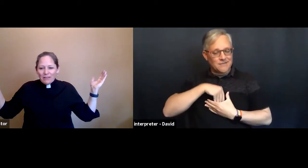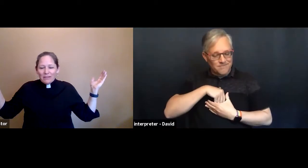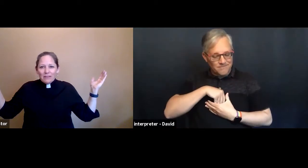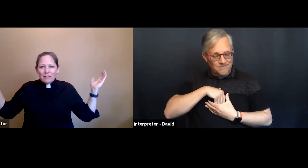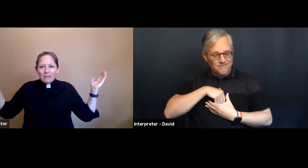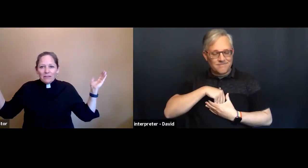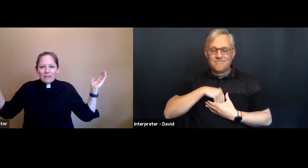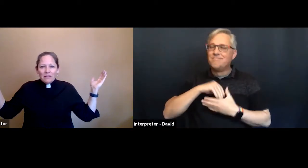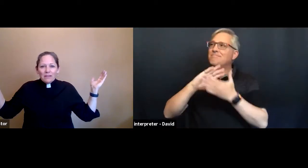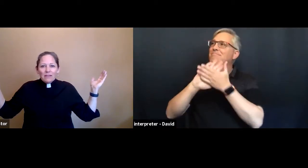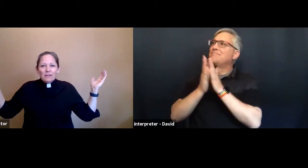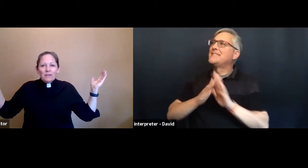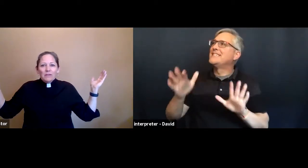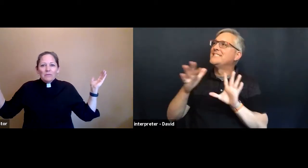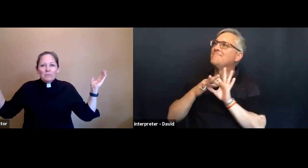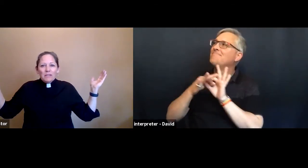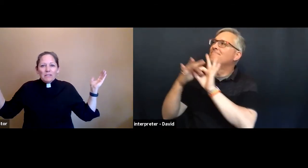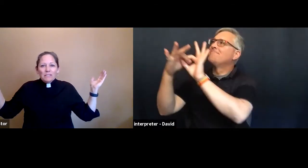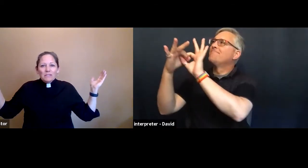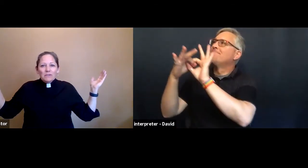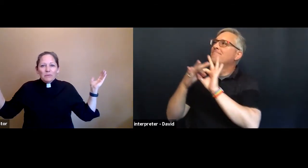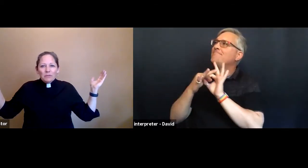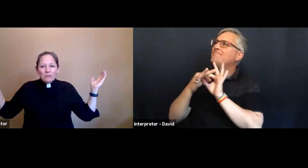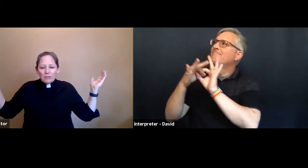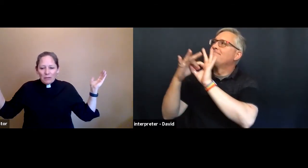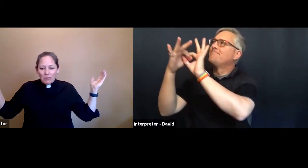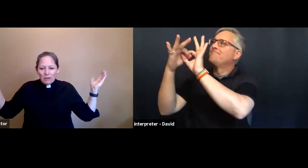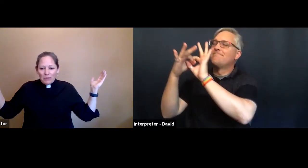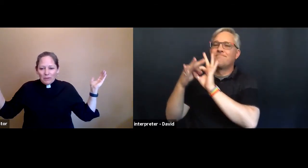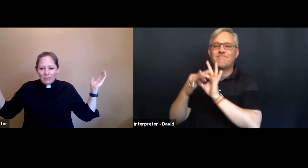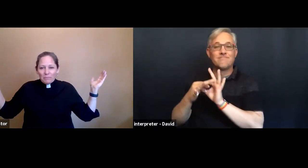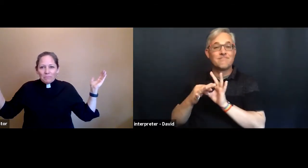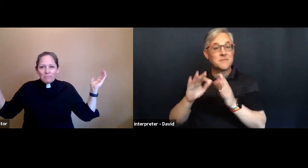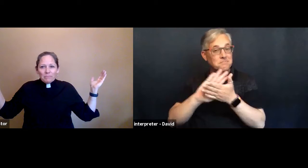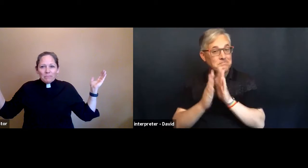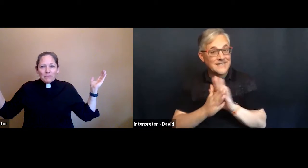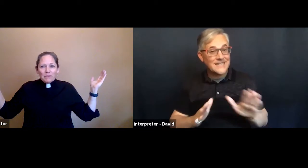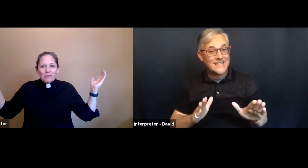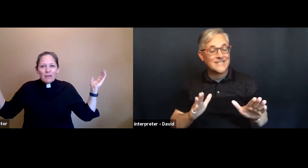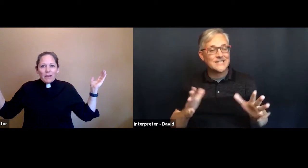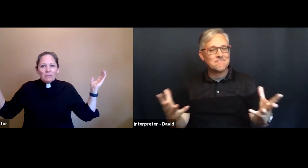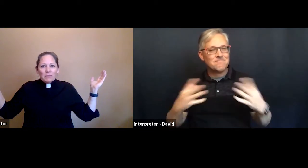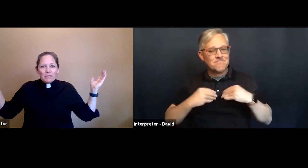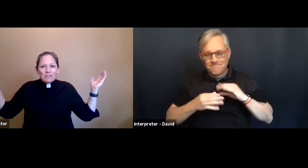peace with your neighbor, and peace